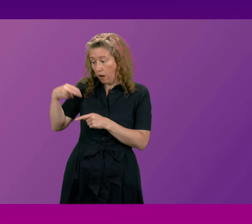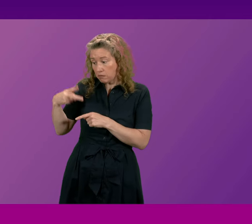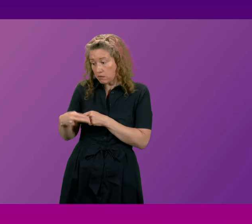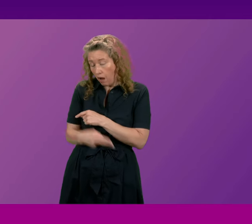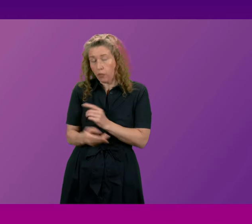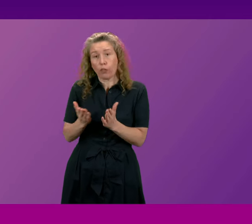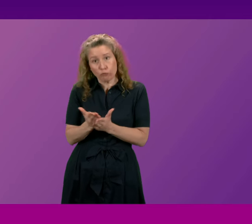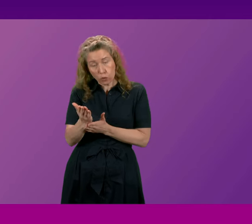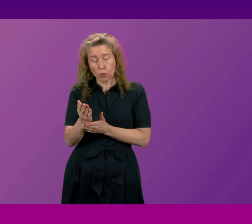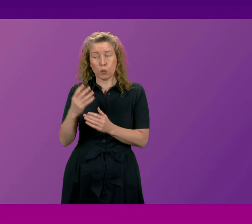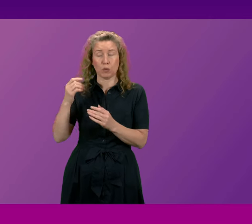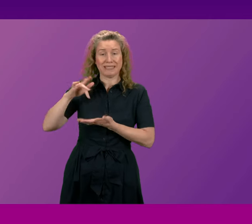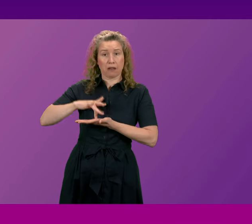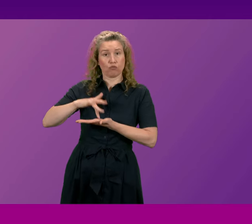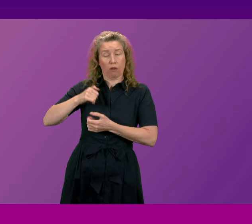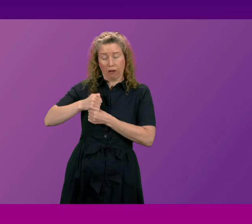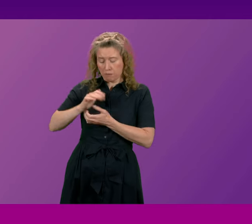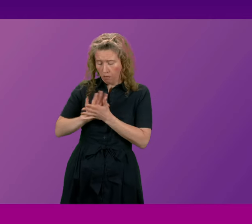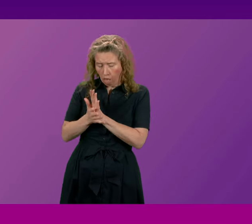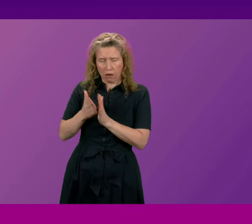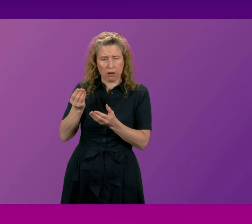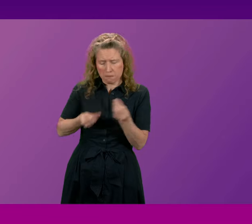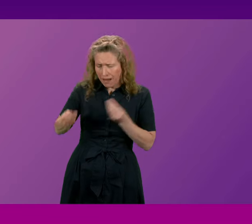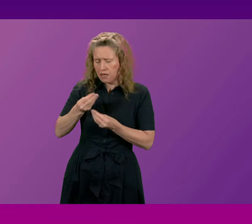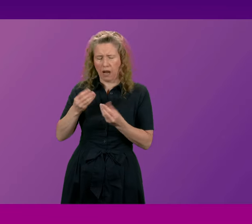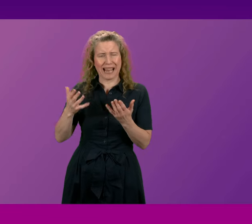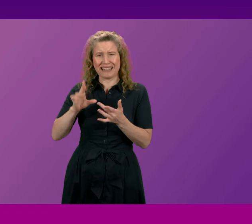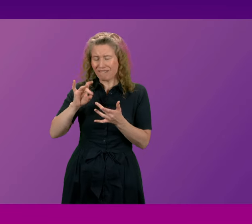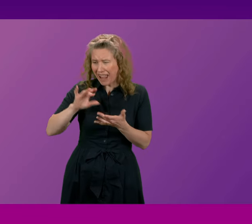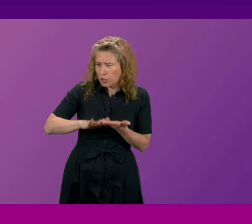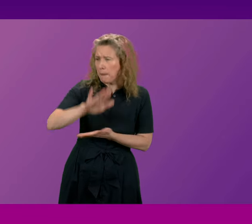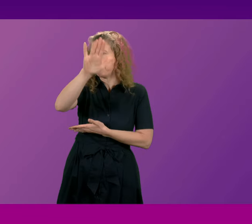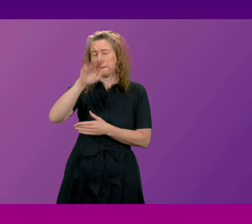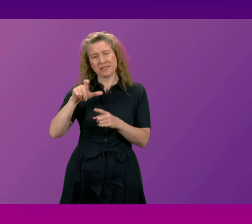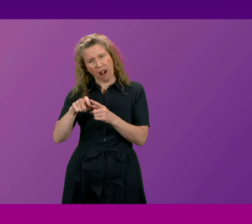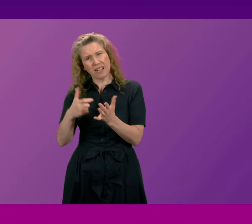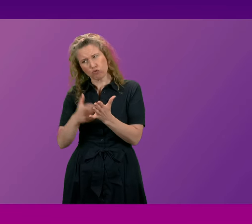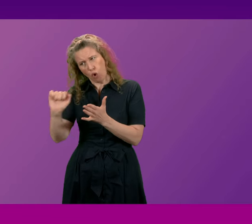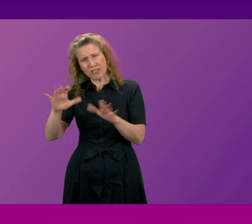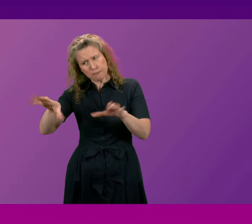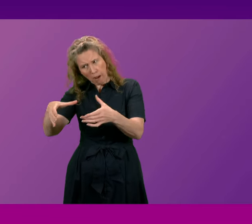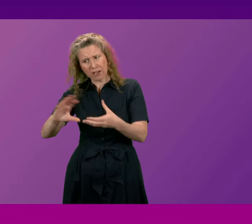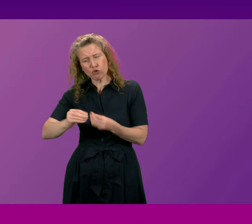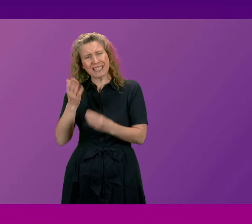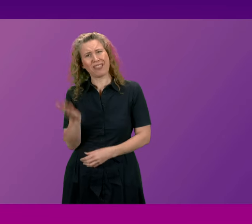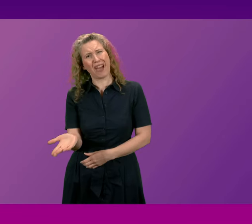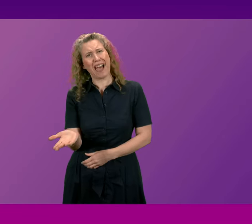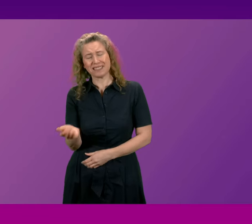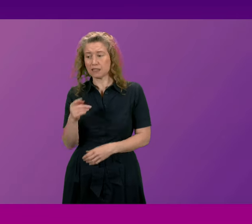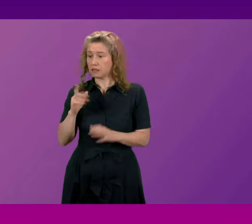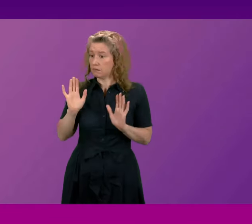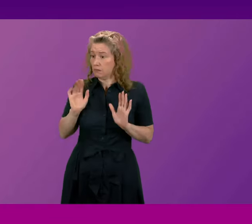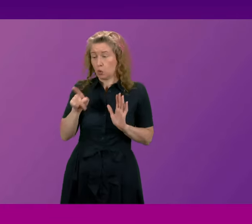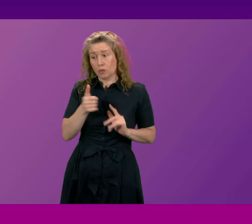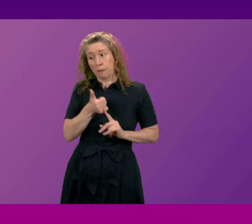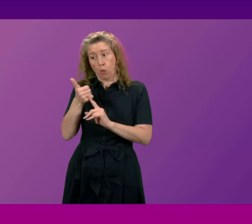fiscal mismanagement and the sky-high inflation which Douglas Ross was party to creating as part of his support for the